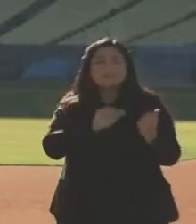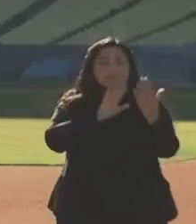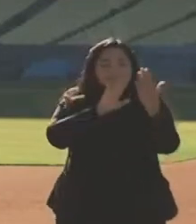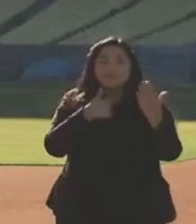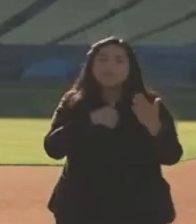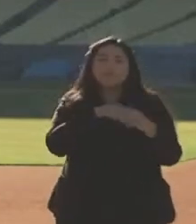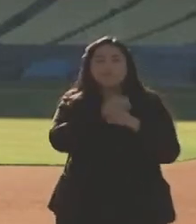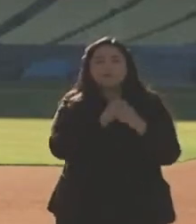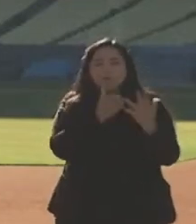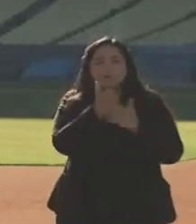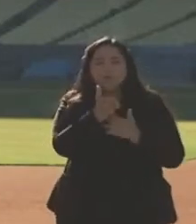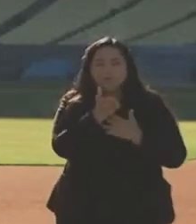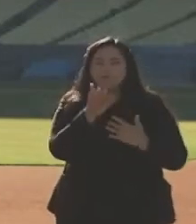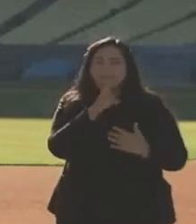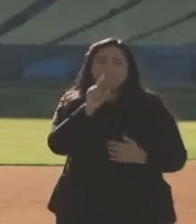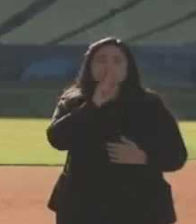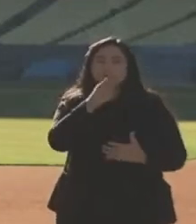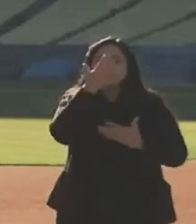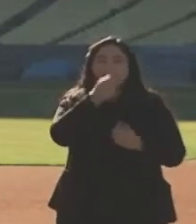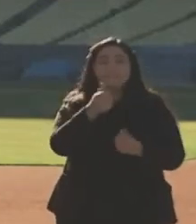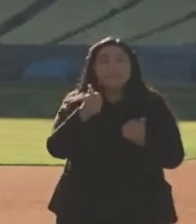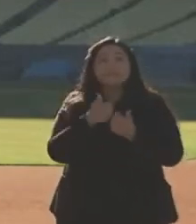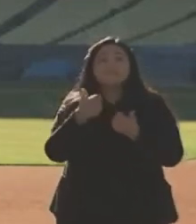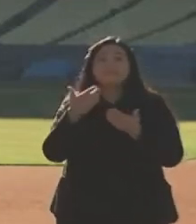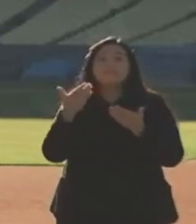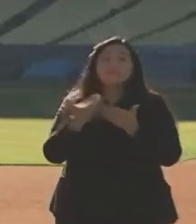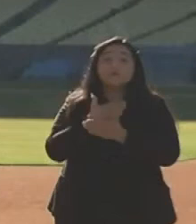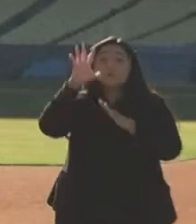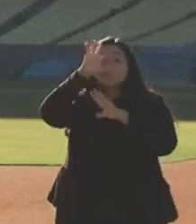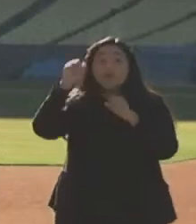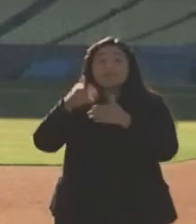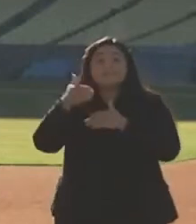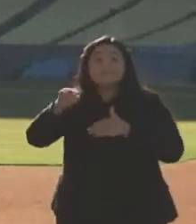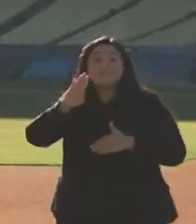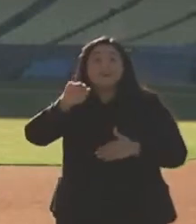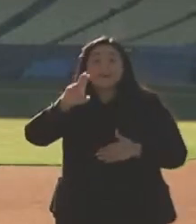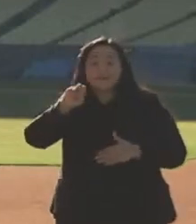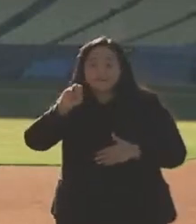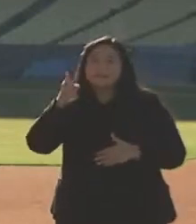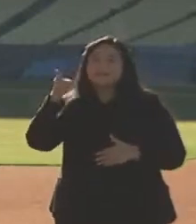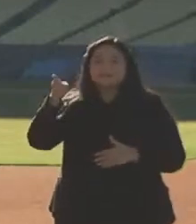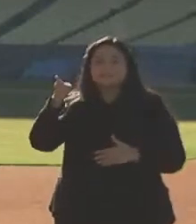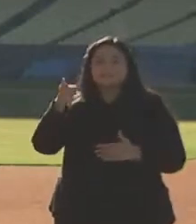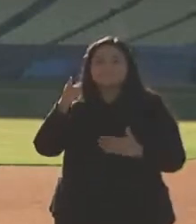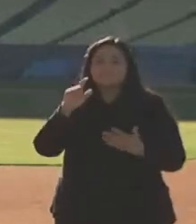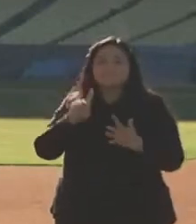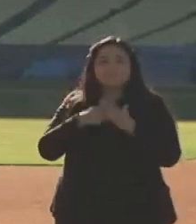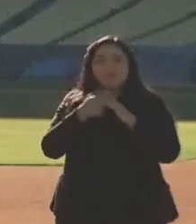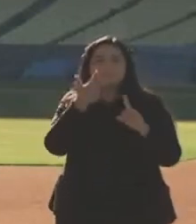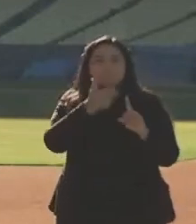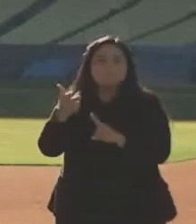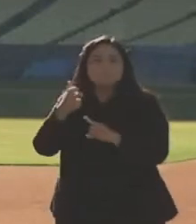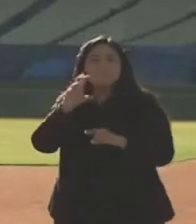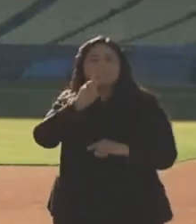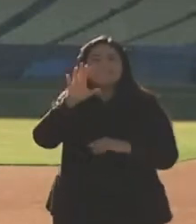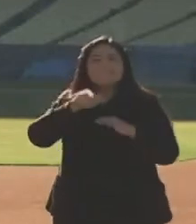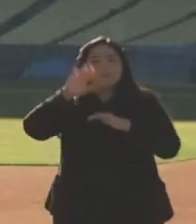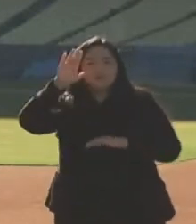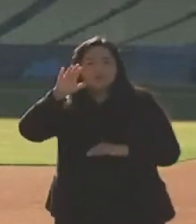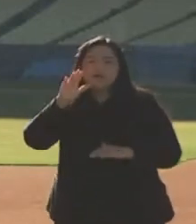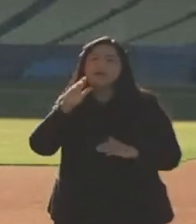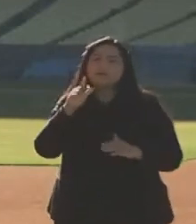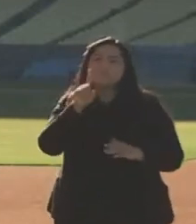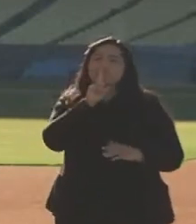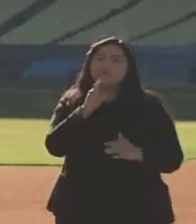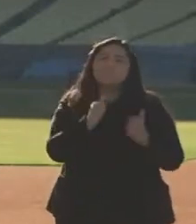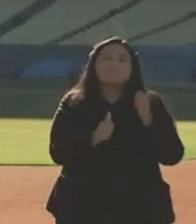and weeks, particularly with the new administration, setting the bar at 65 and older, that the vast majority of counties will